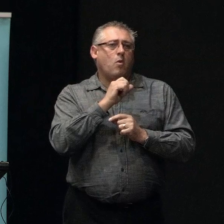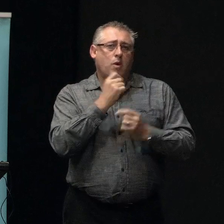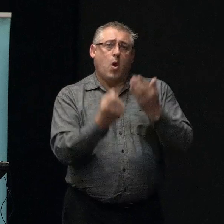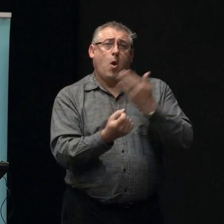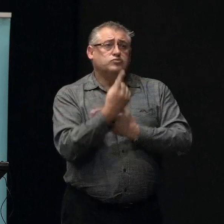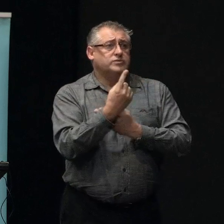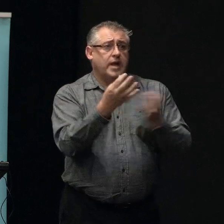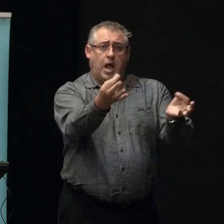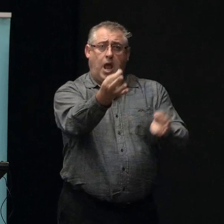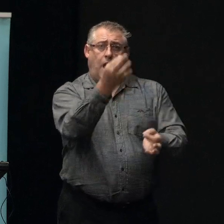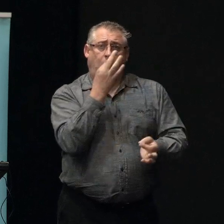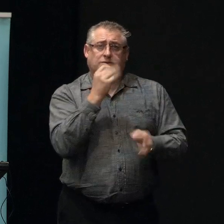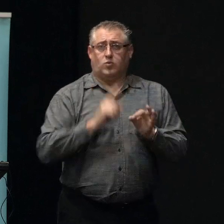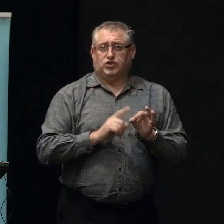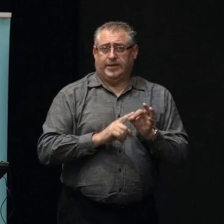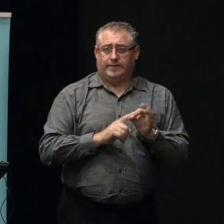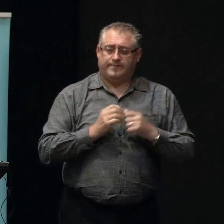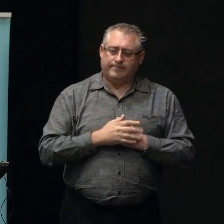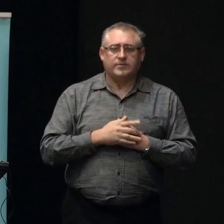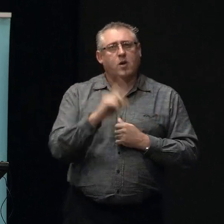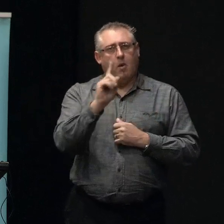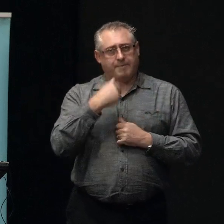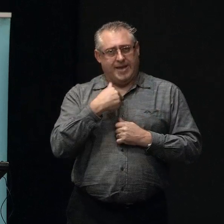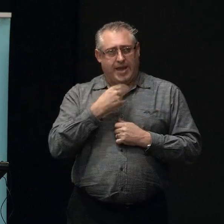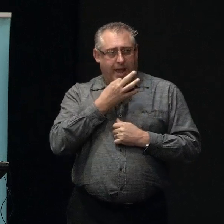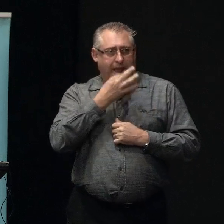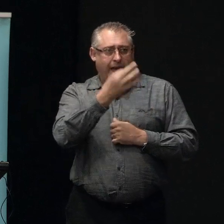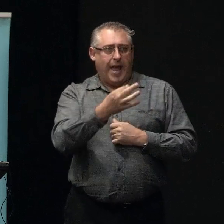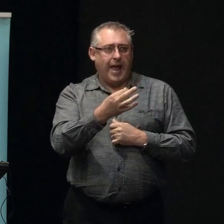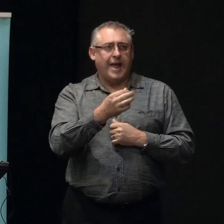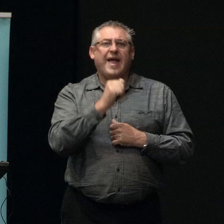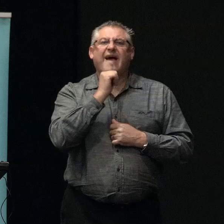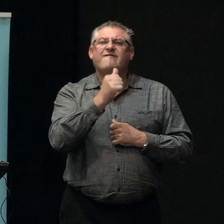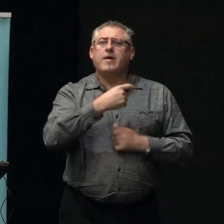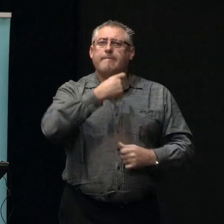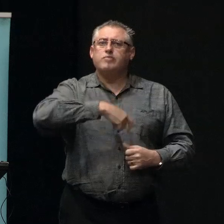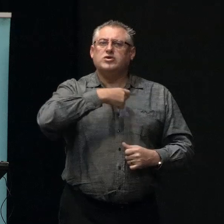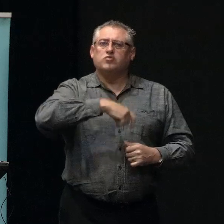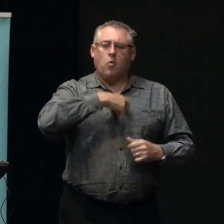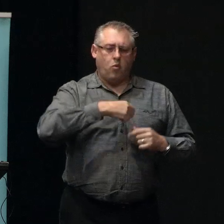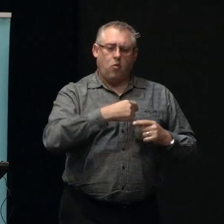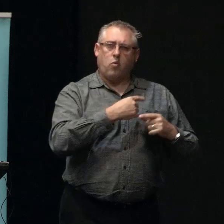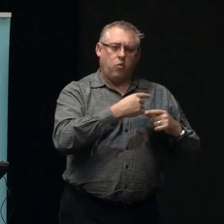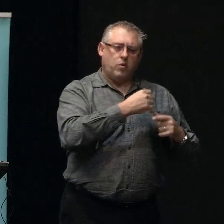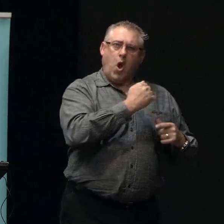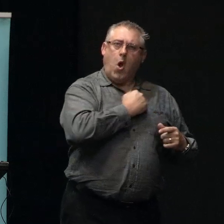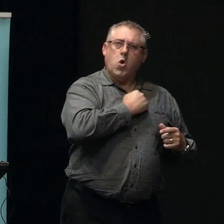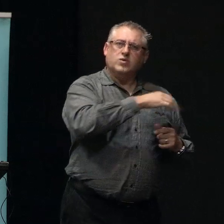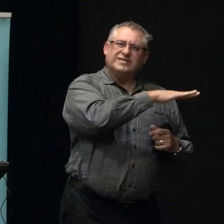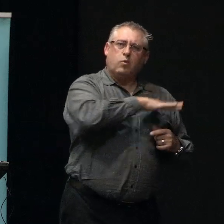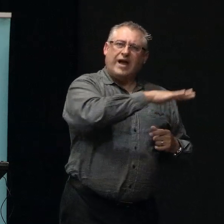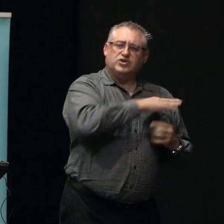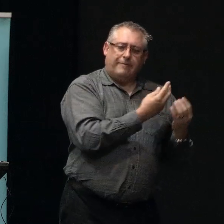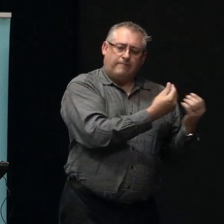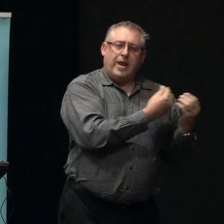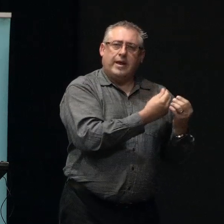ask questions. What I would ask though is that if it's of a personal nature about your own financial situation, there is